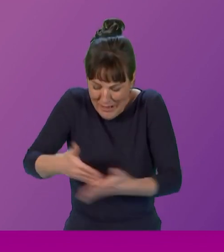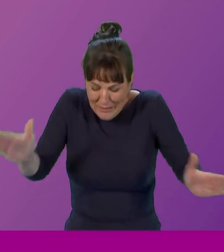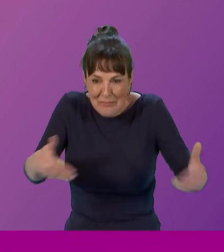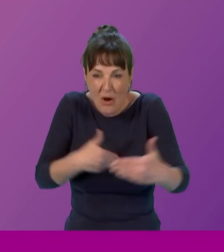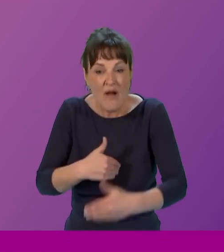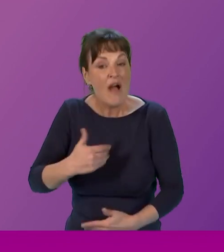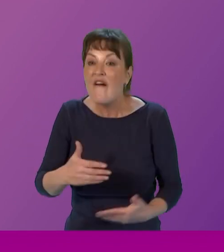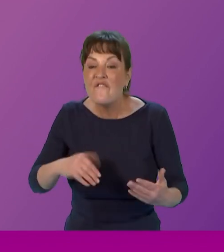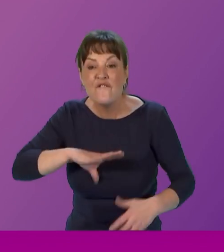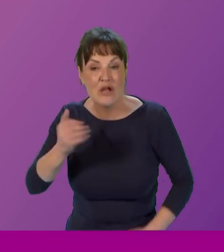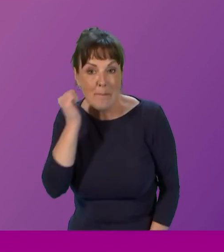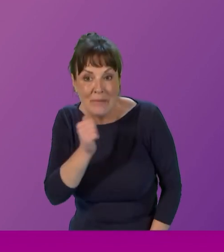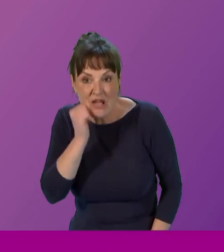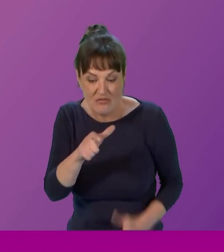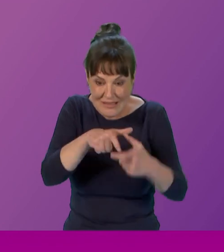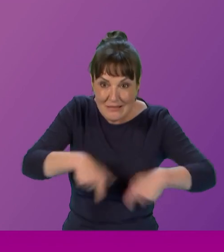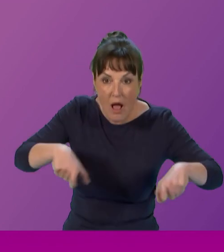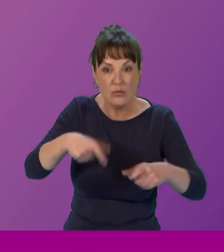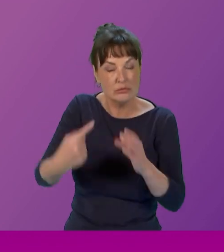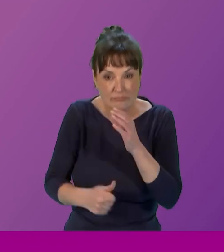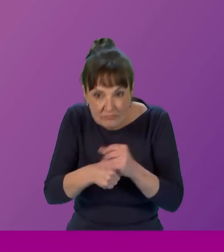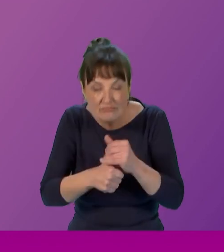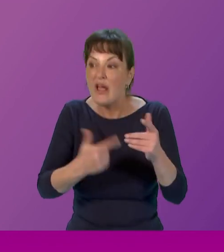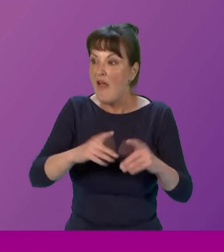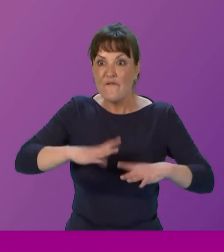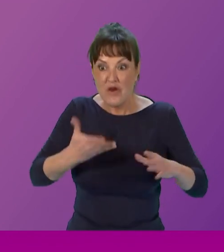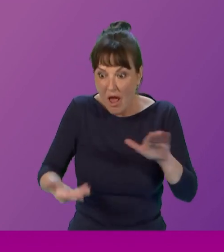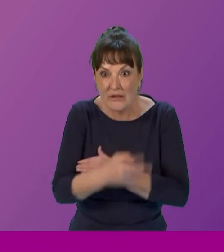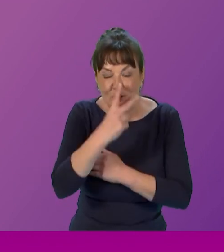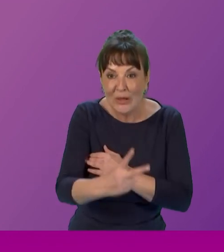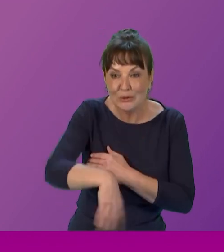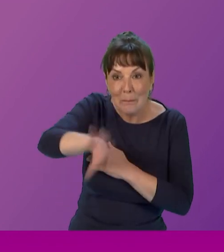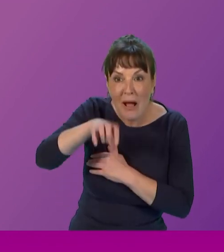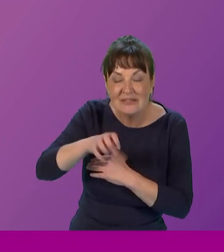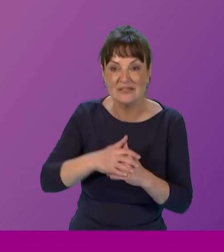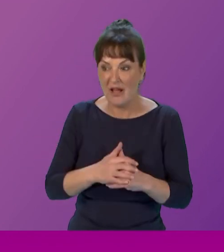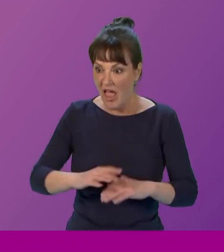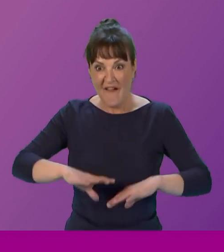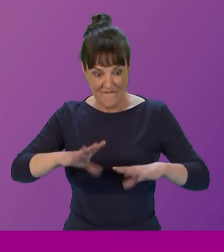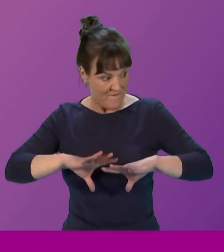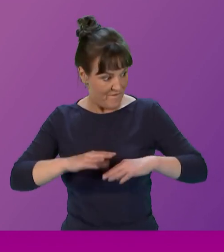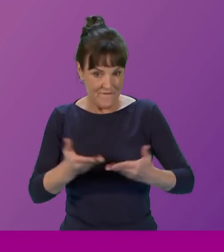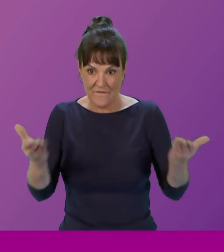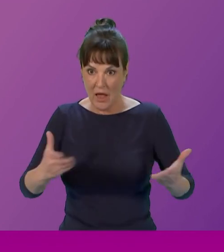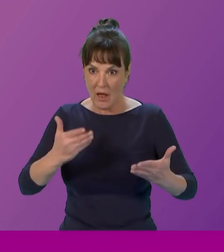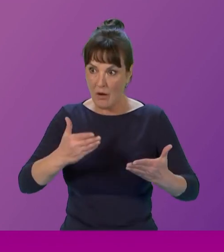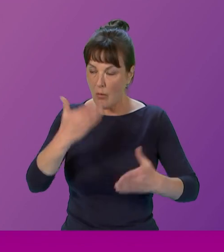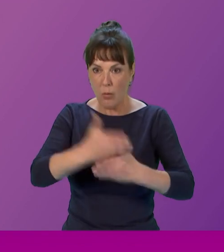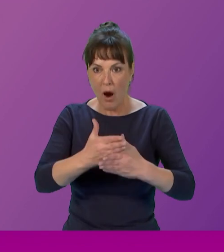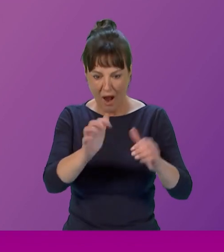Free period products, free bus travel for the under-22s. The Fair Work Convention, which does a fabulous